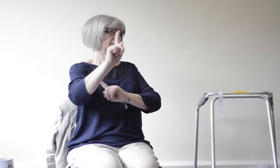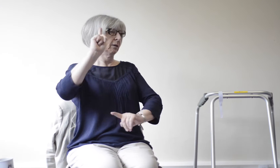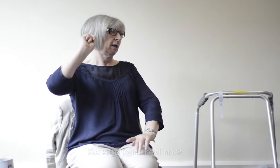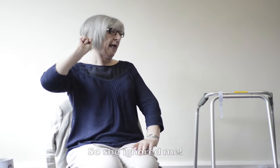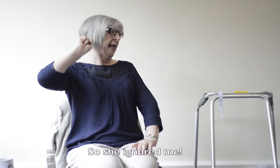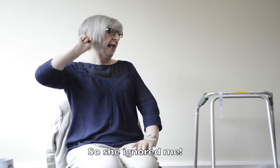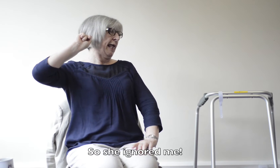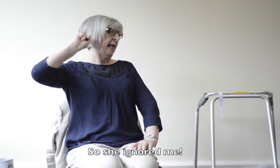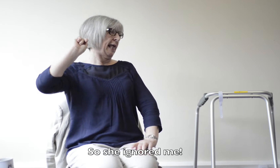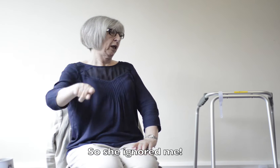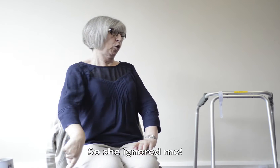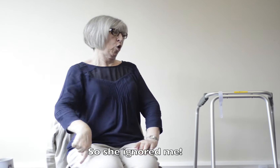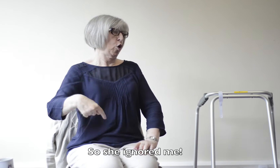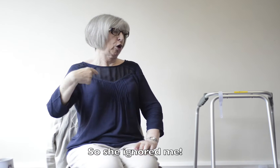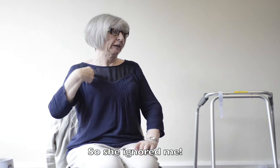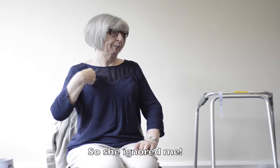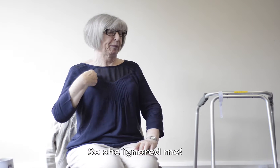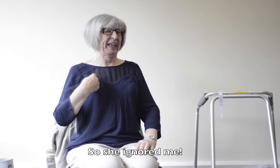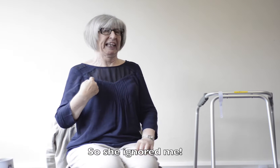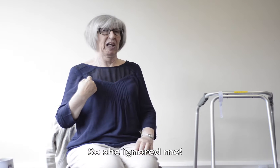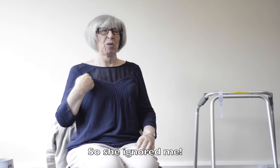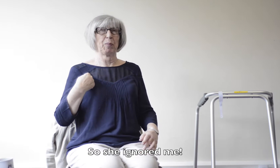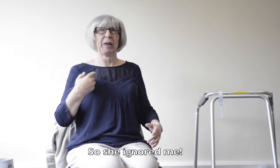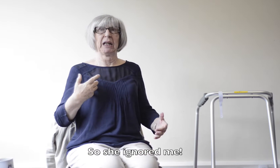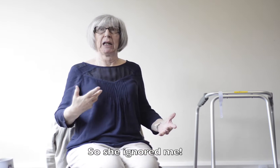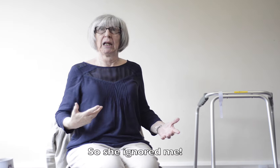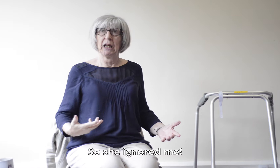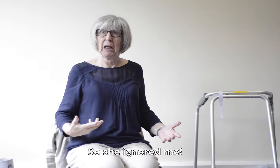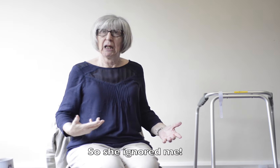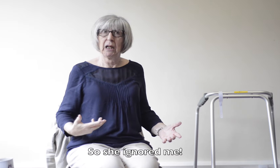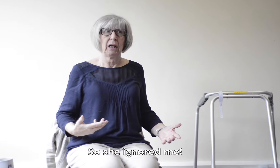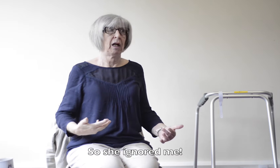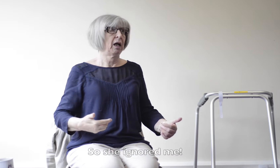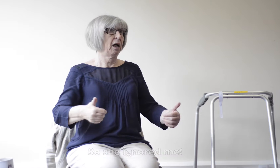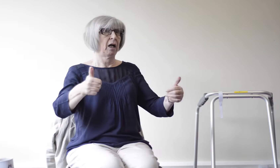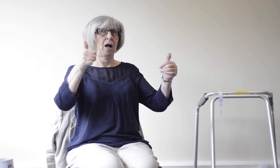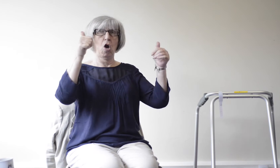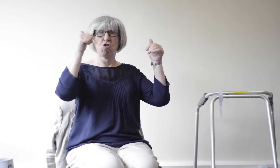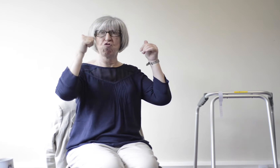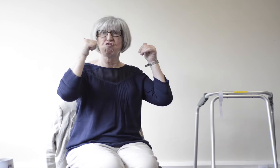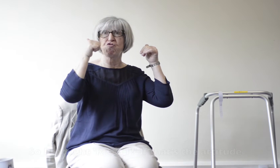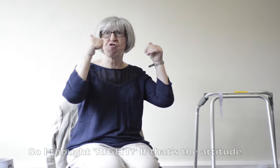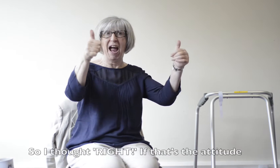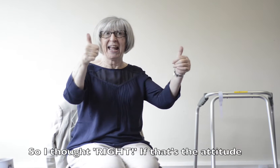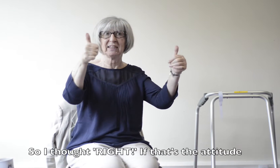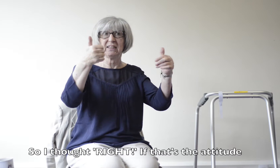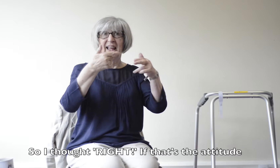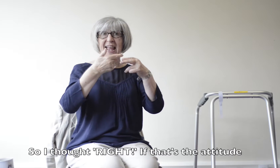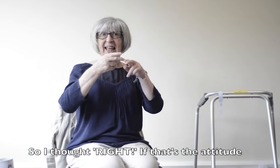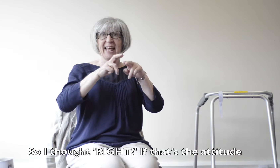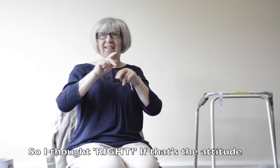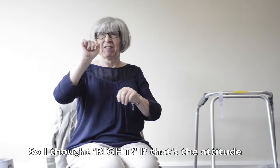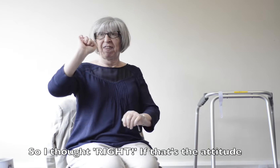So she ignored me. And I just thought, right. Well, if that's the level of attitude,